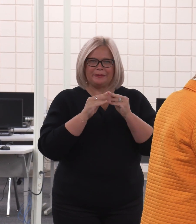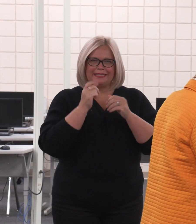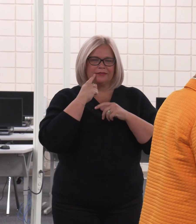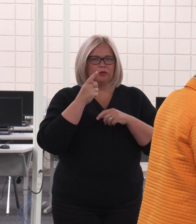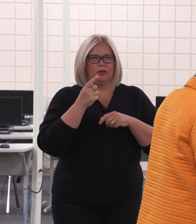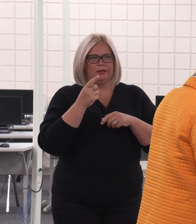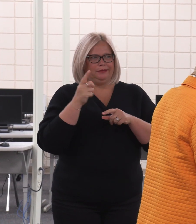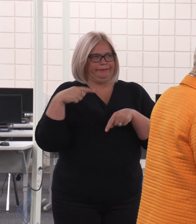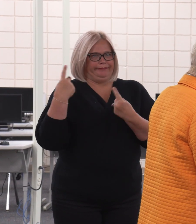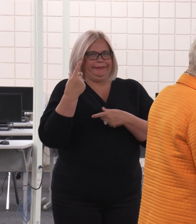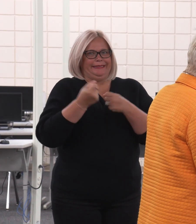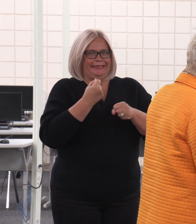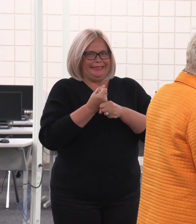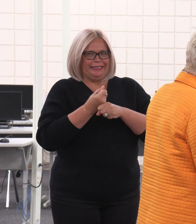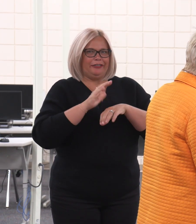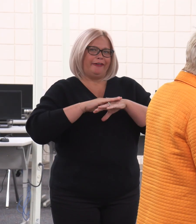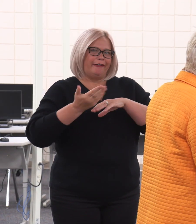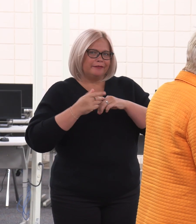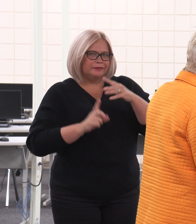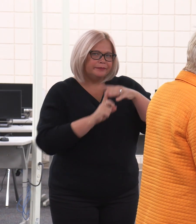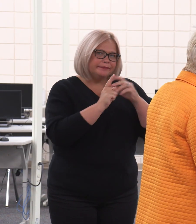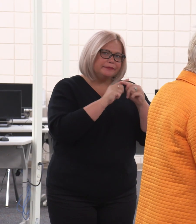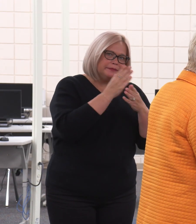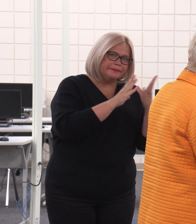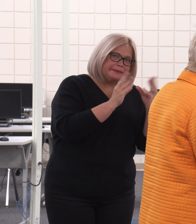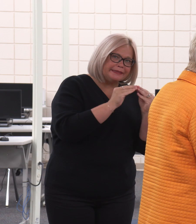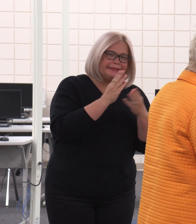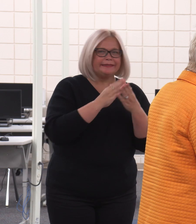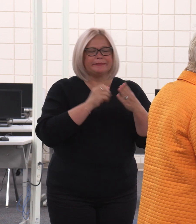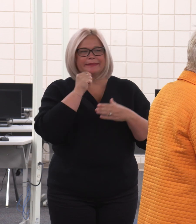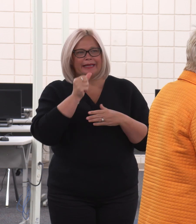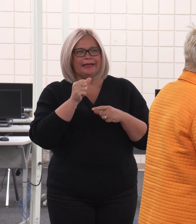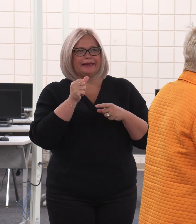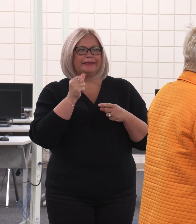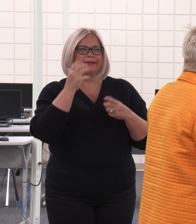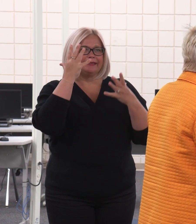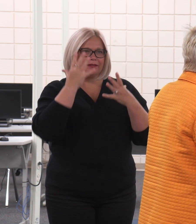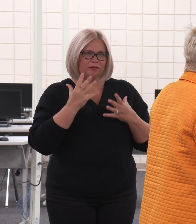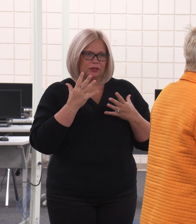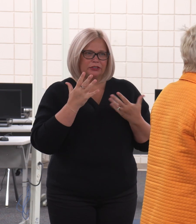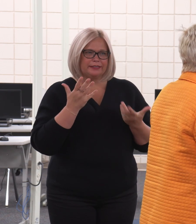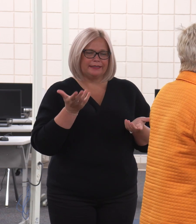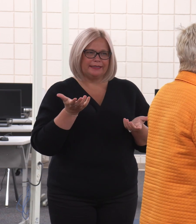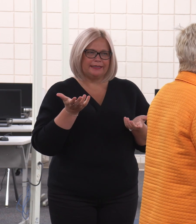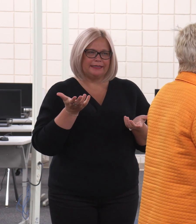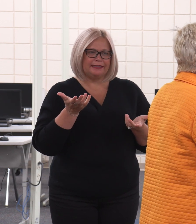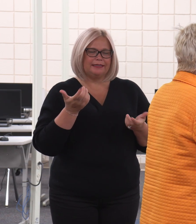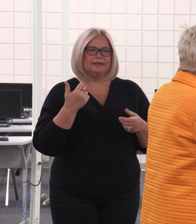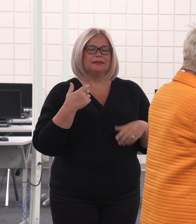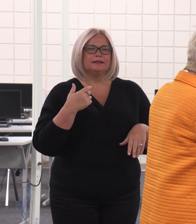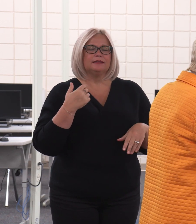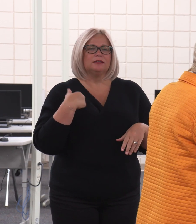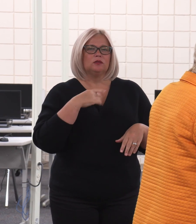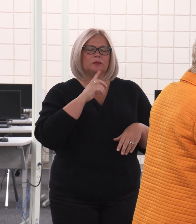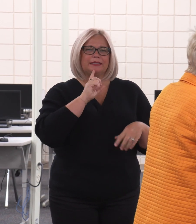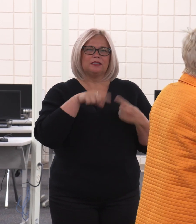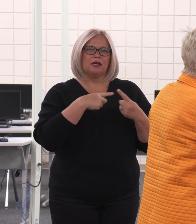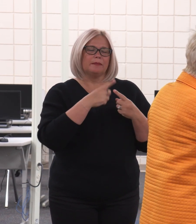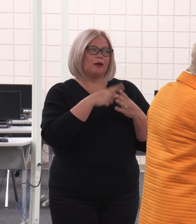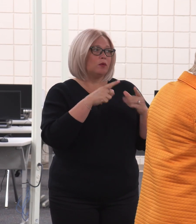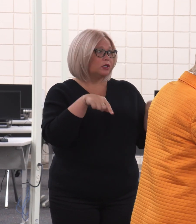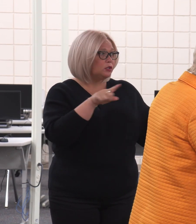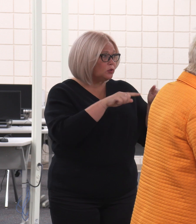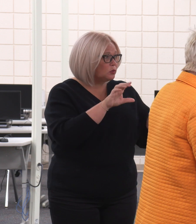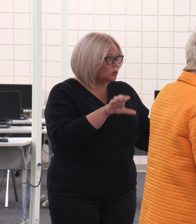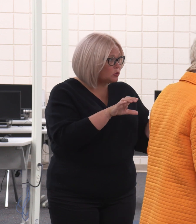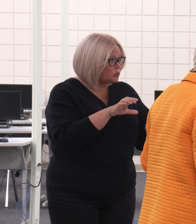on and off, and unfortunately, you know, we talk about all the things you're doing,